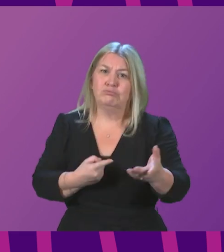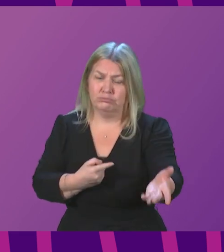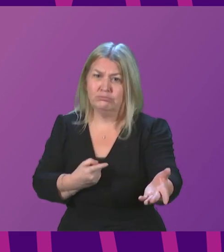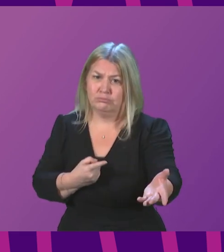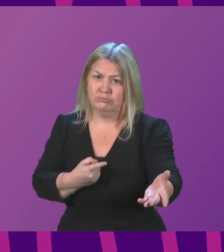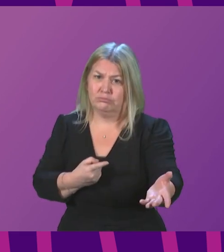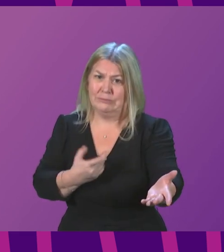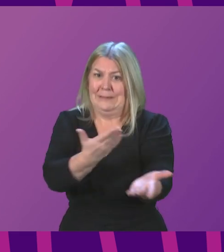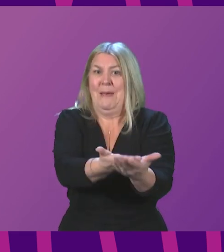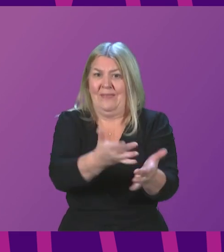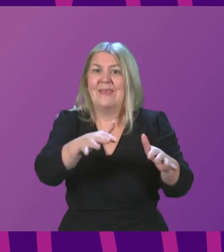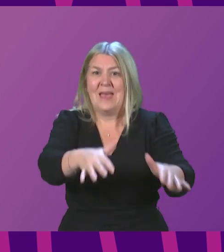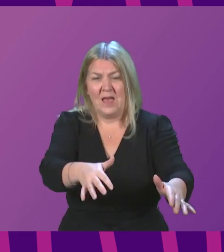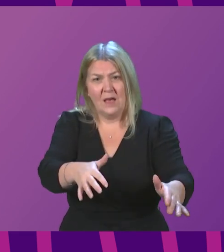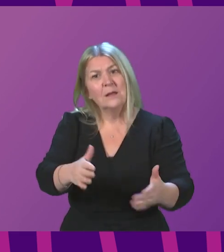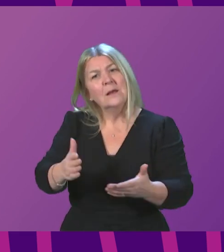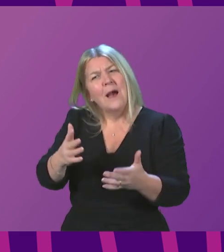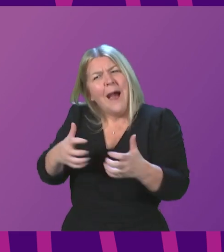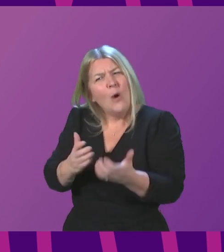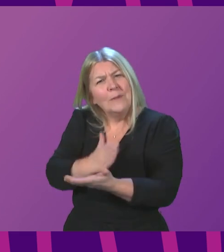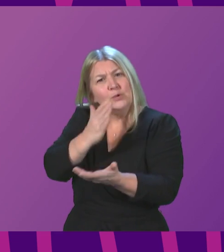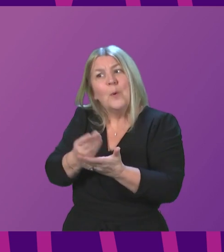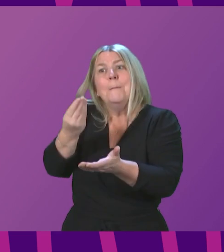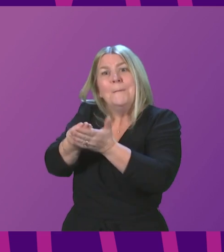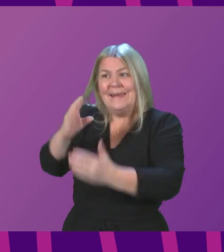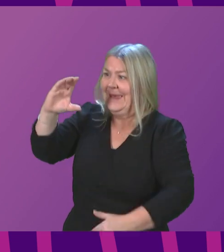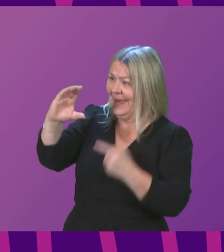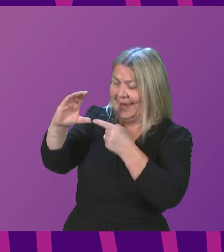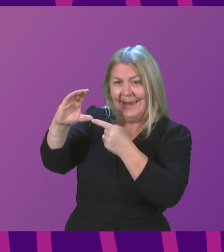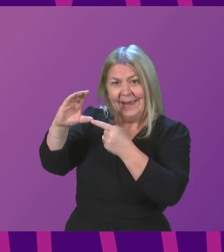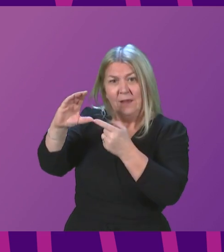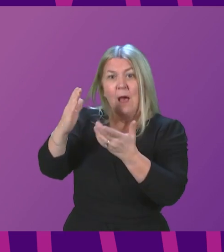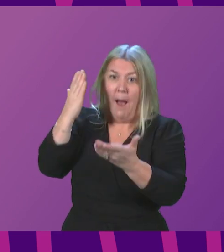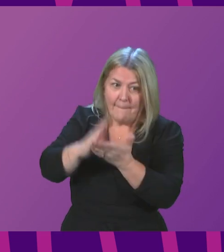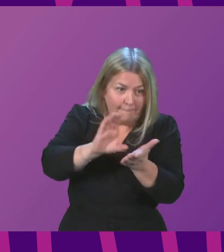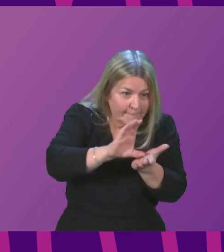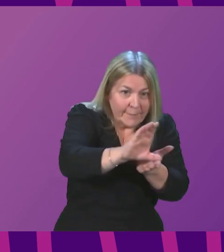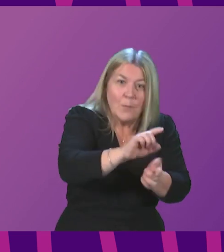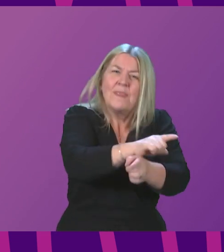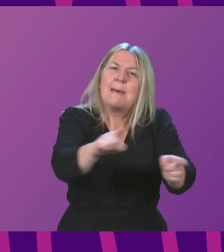put in place is ending up where it is intended I think there's two points there because